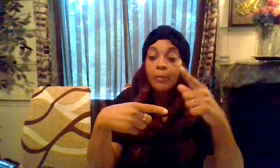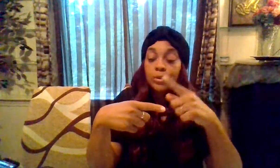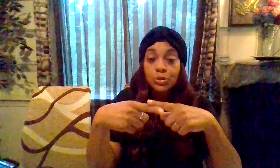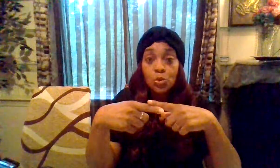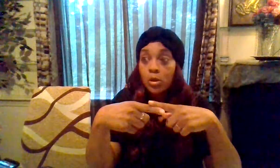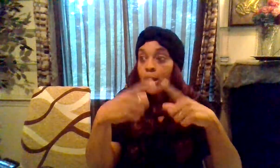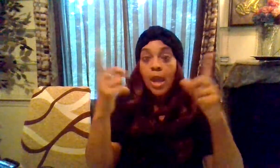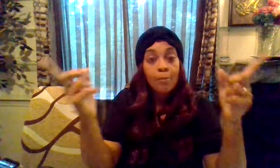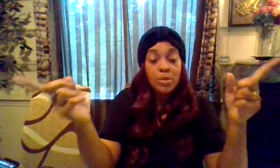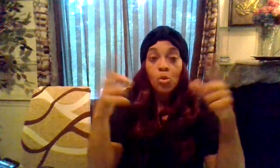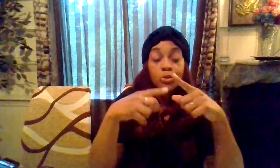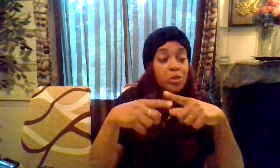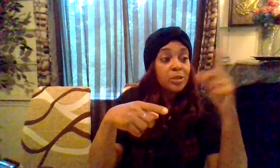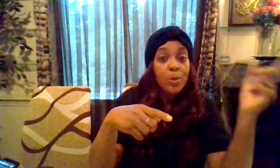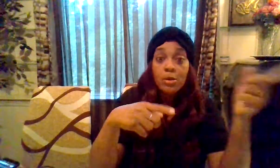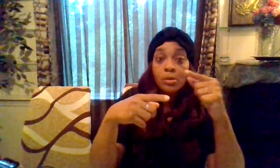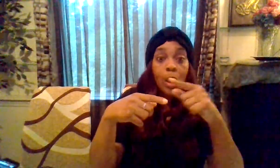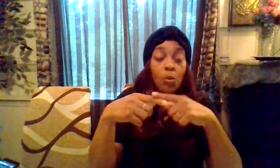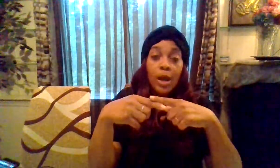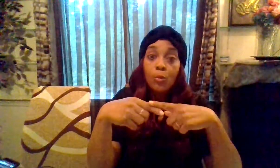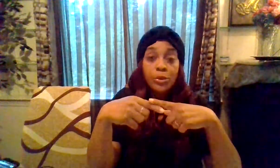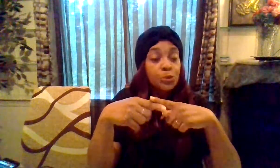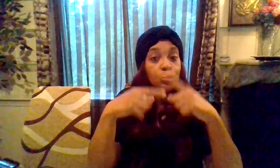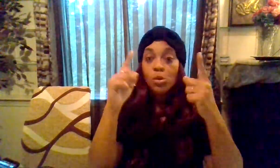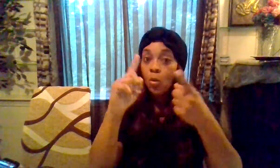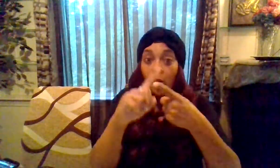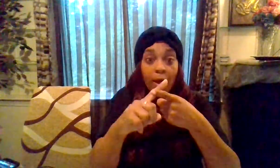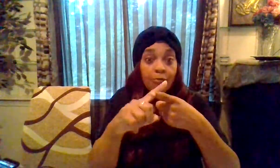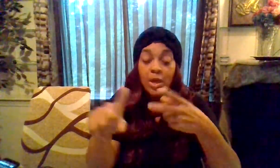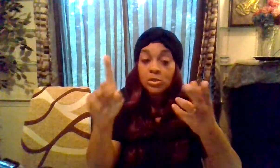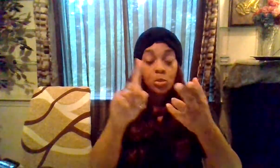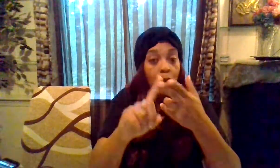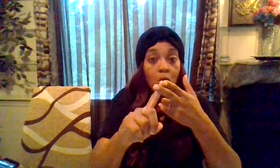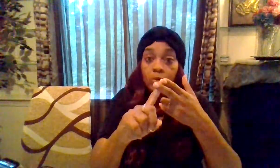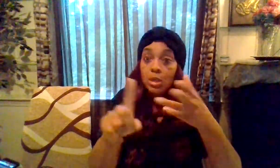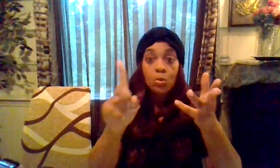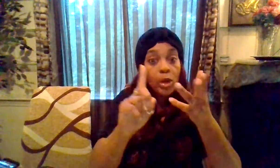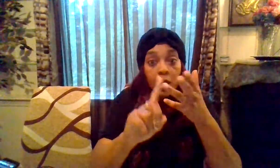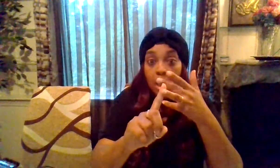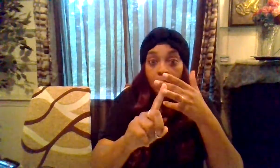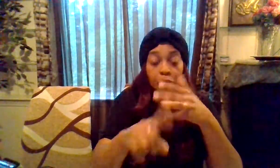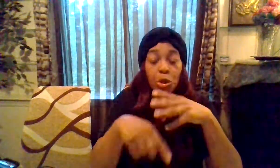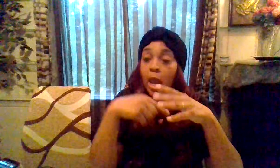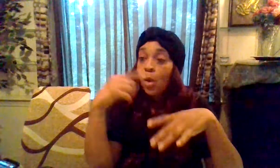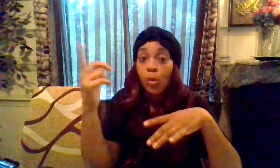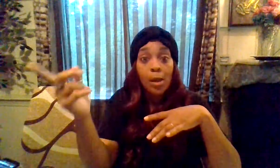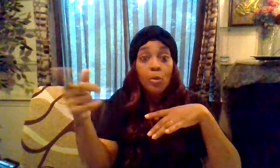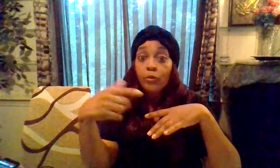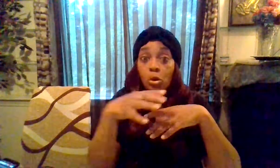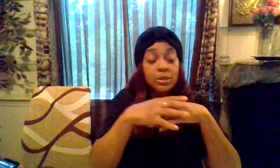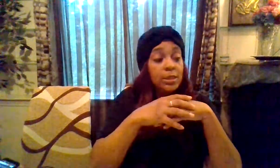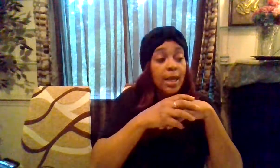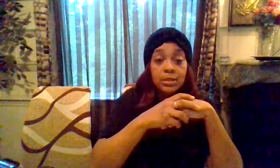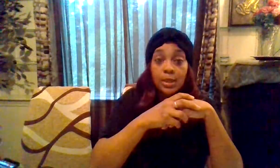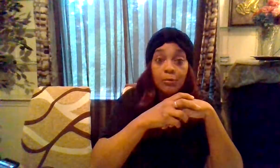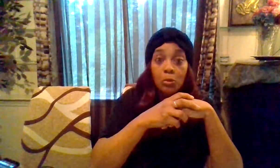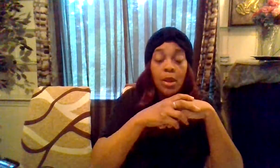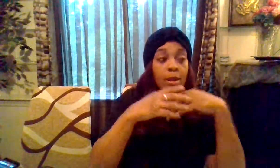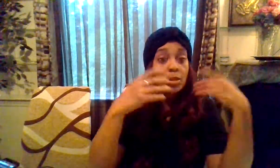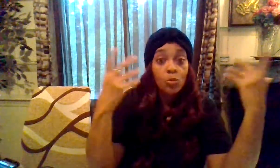able to soar and be more transparent about what i went through what i faced what i overcome what i conquered and what i'm moving on to the next level and then